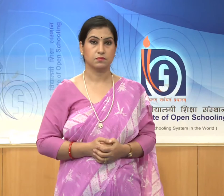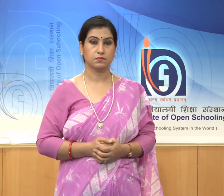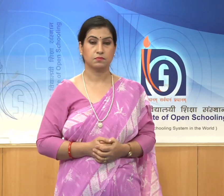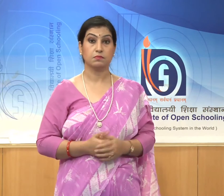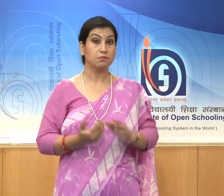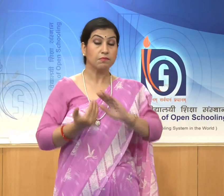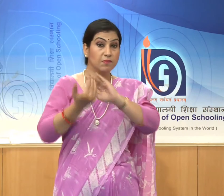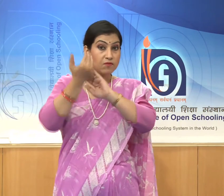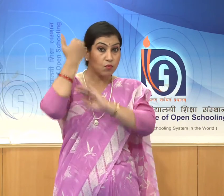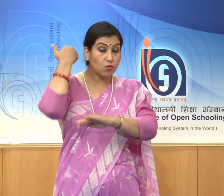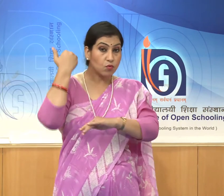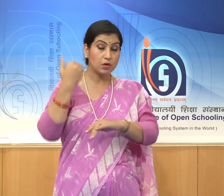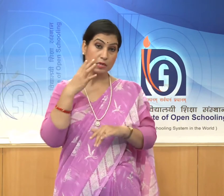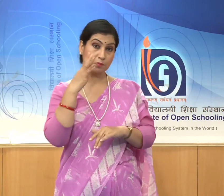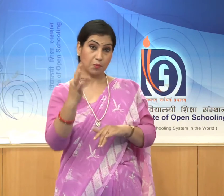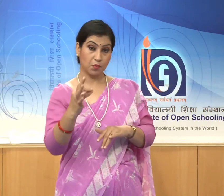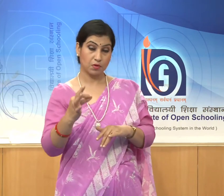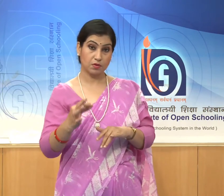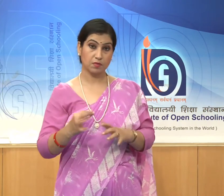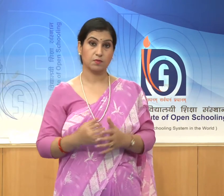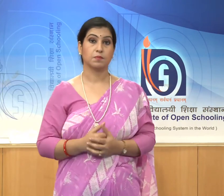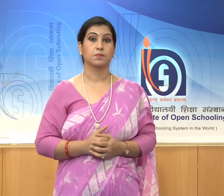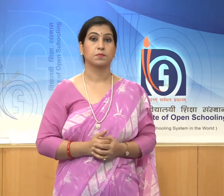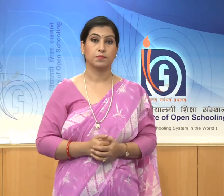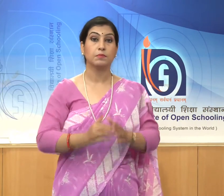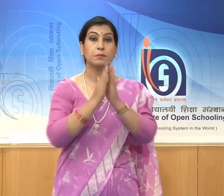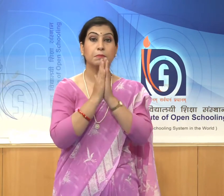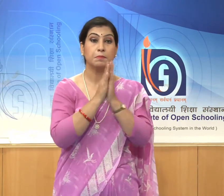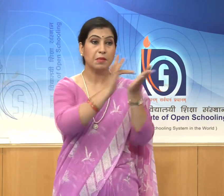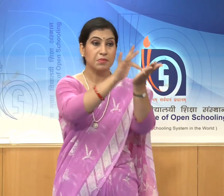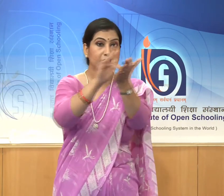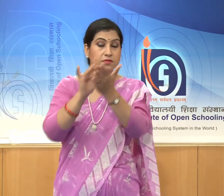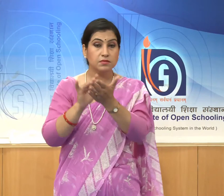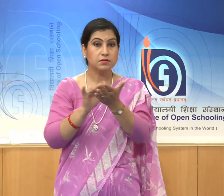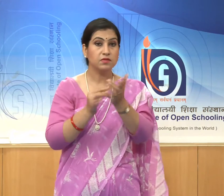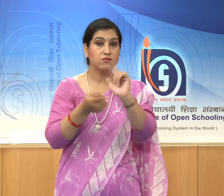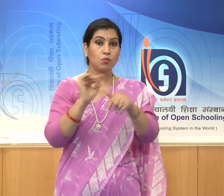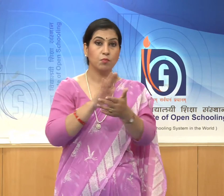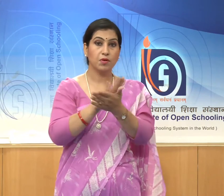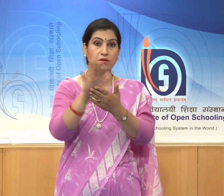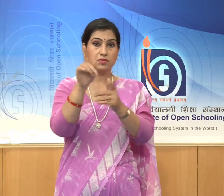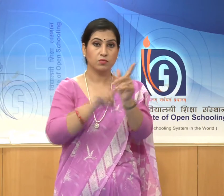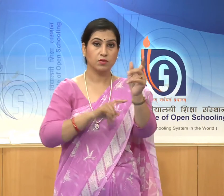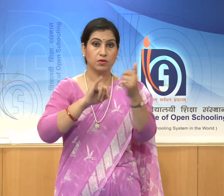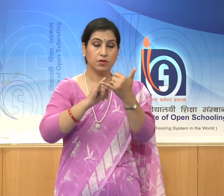major Haisala temples are at